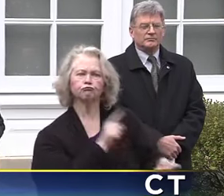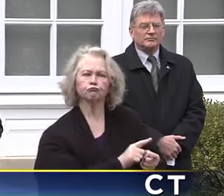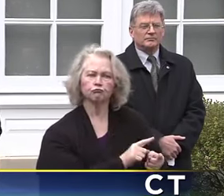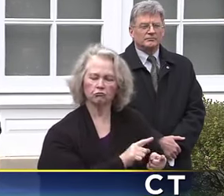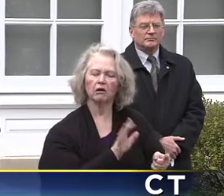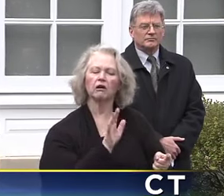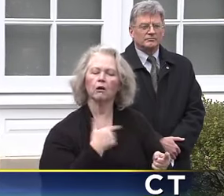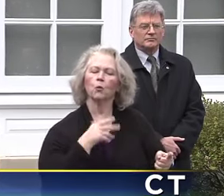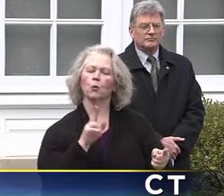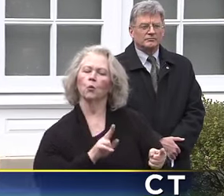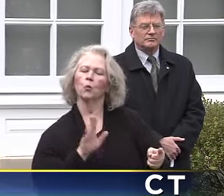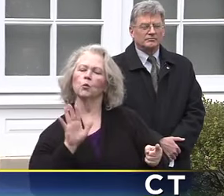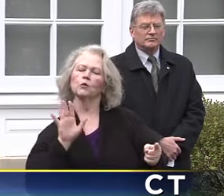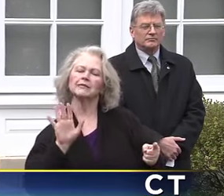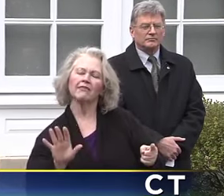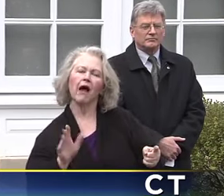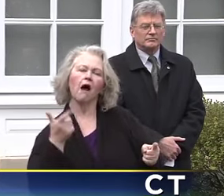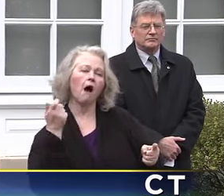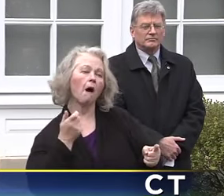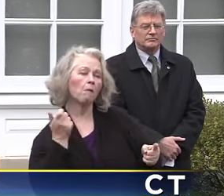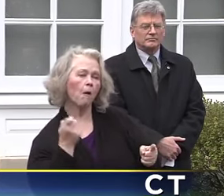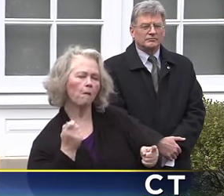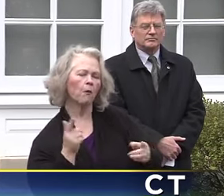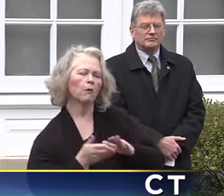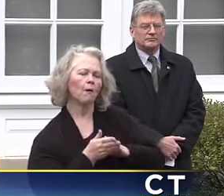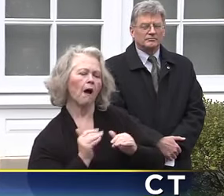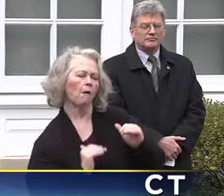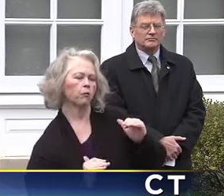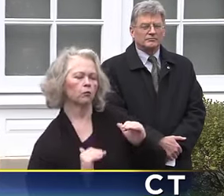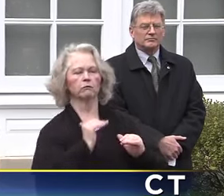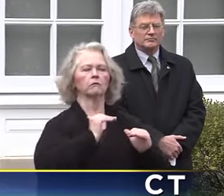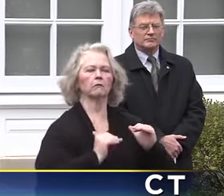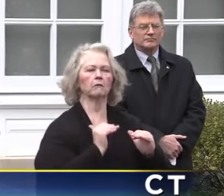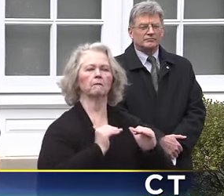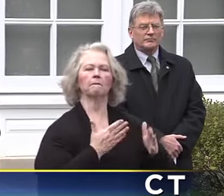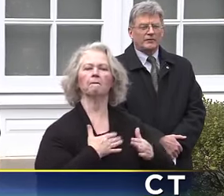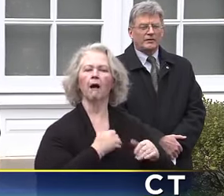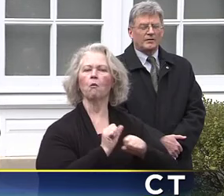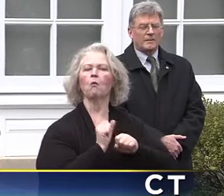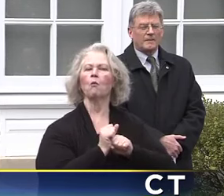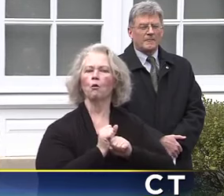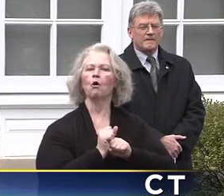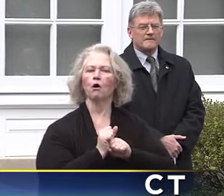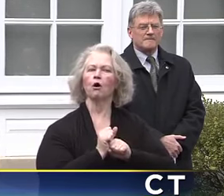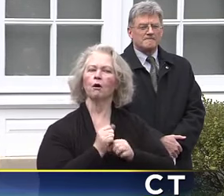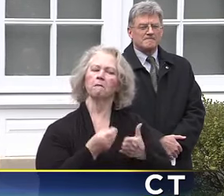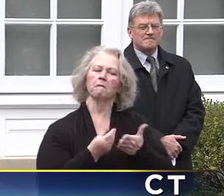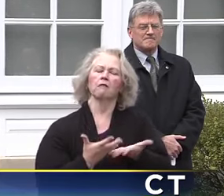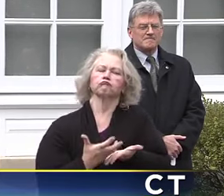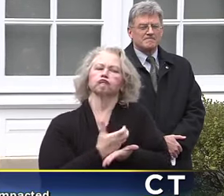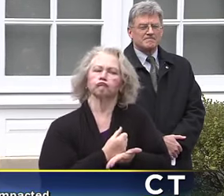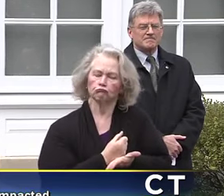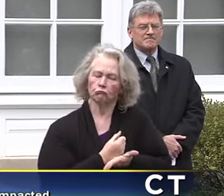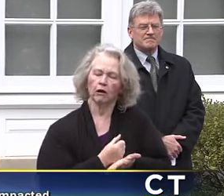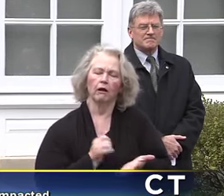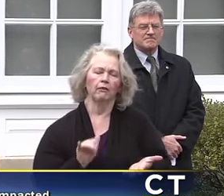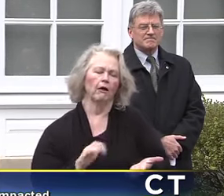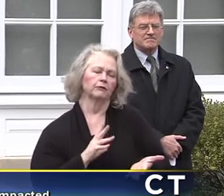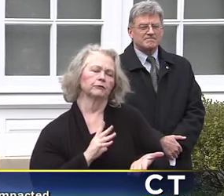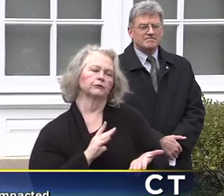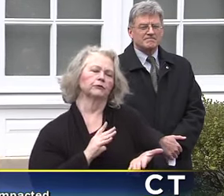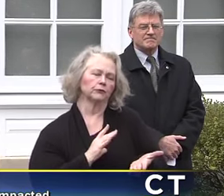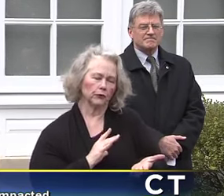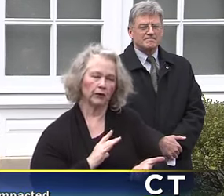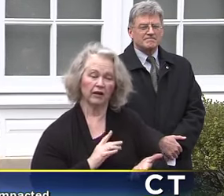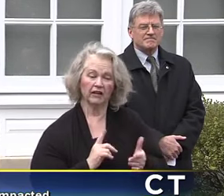used to supplement the income for the reduced workload of that employer. This is a very significant program and really the first order